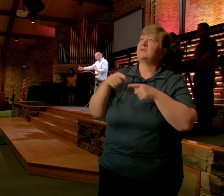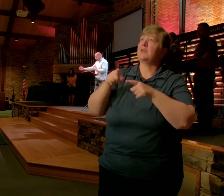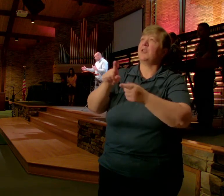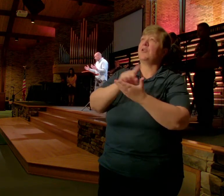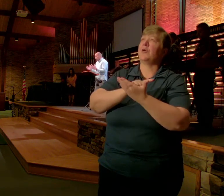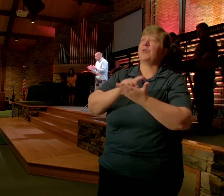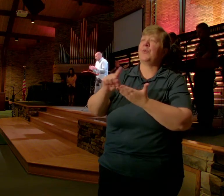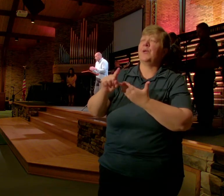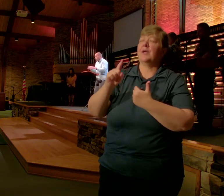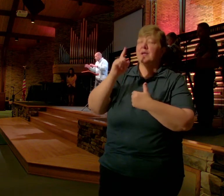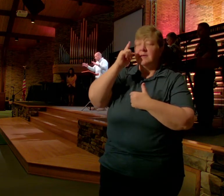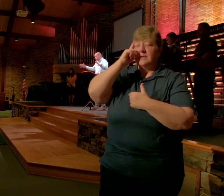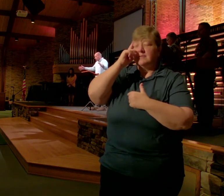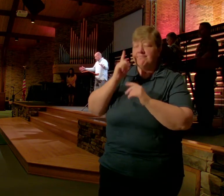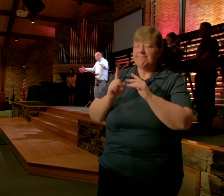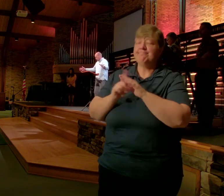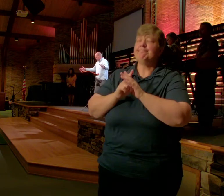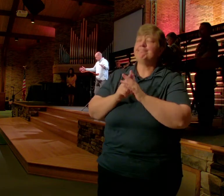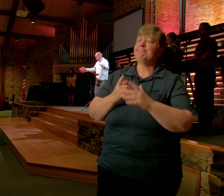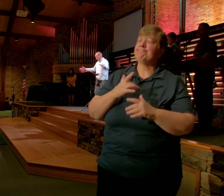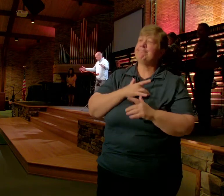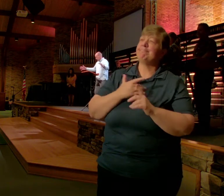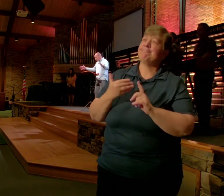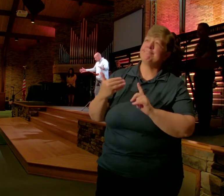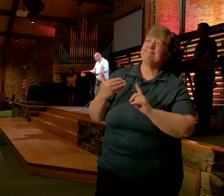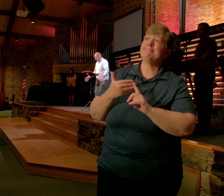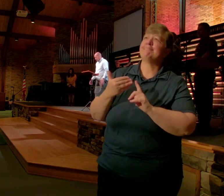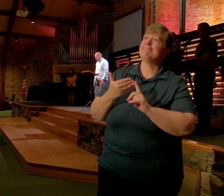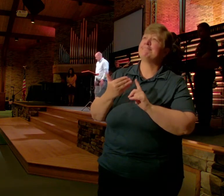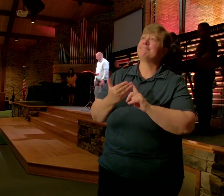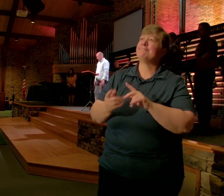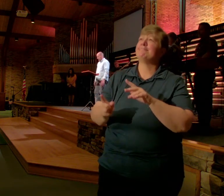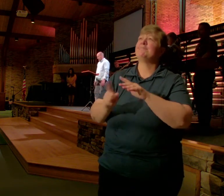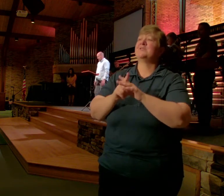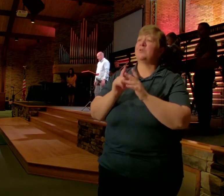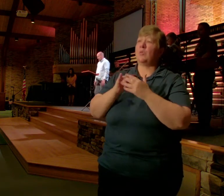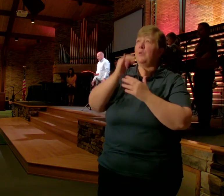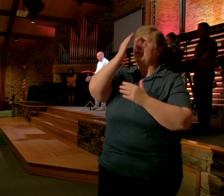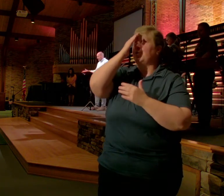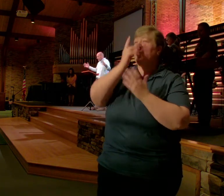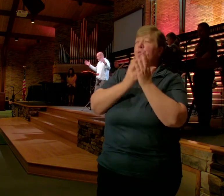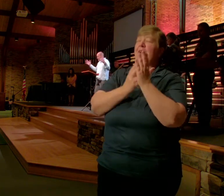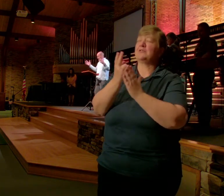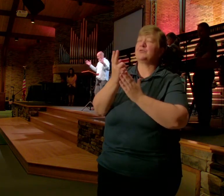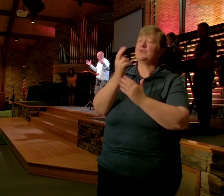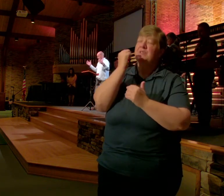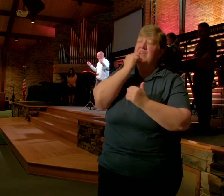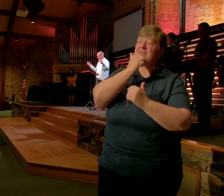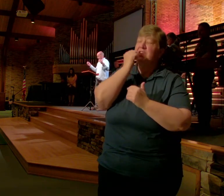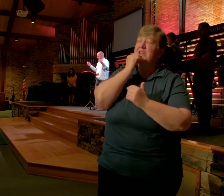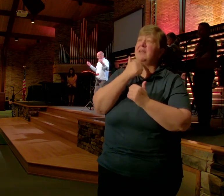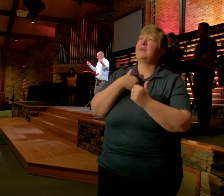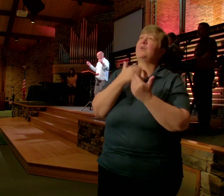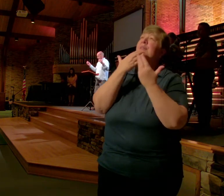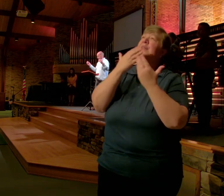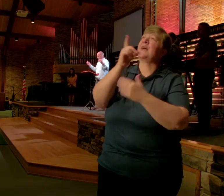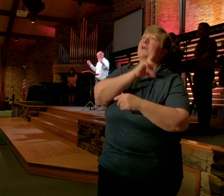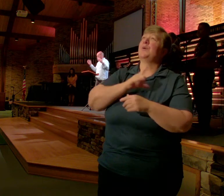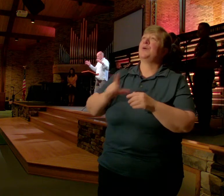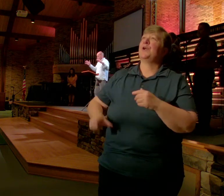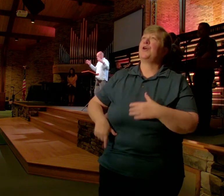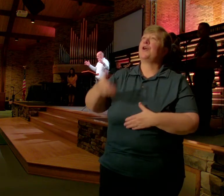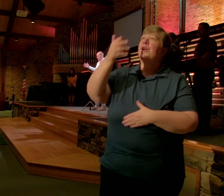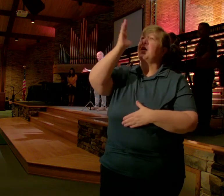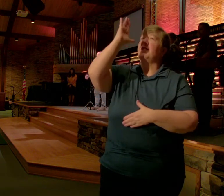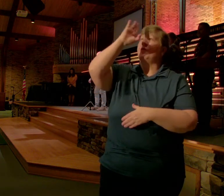Bring It Back So That We Would Live Out Of These Truth Each And Every Day We Thank You Lord God For